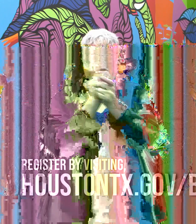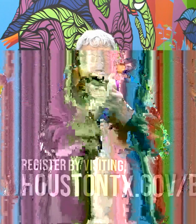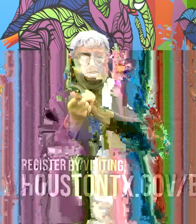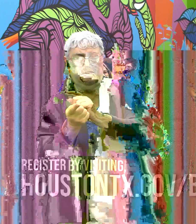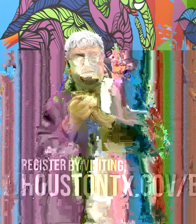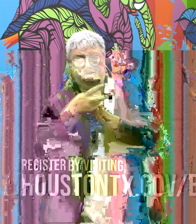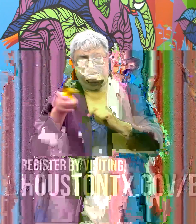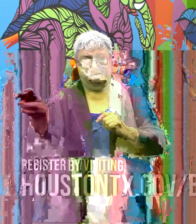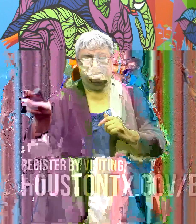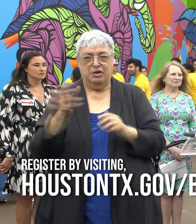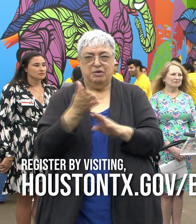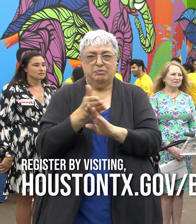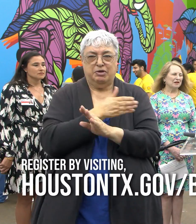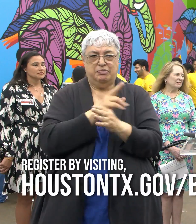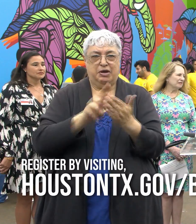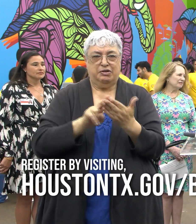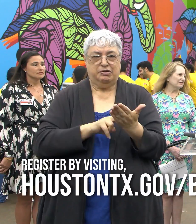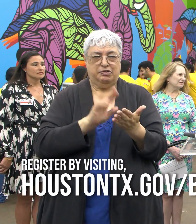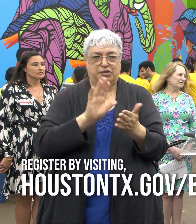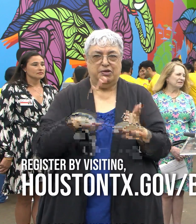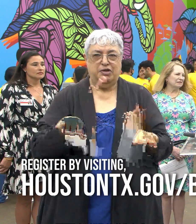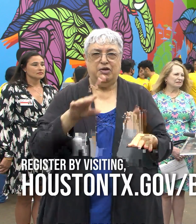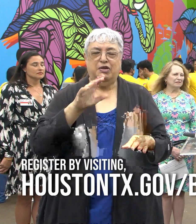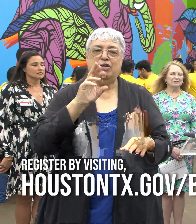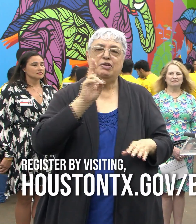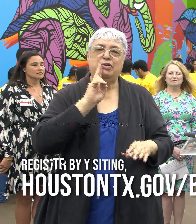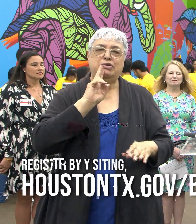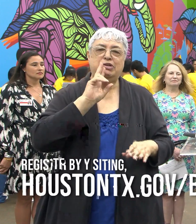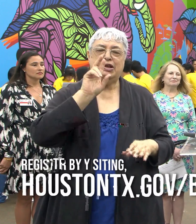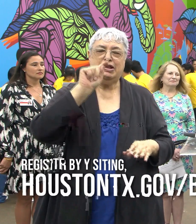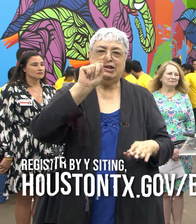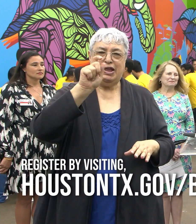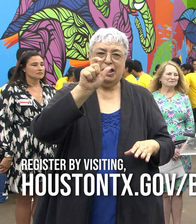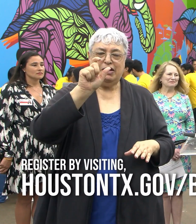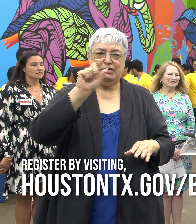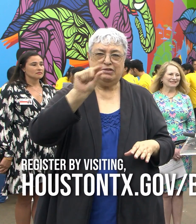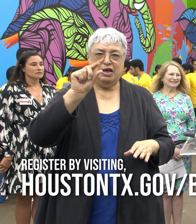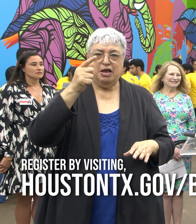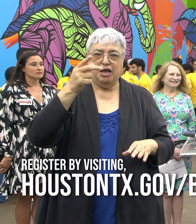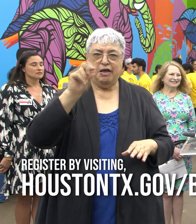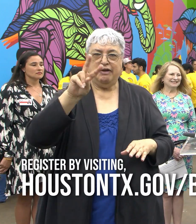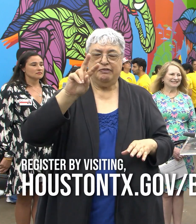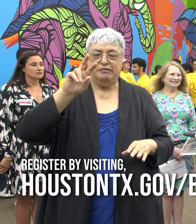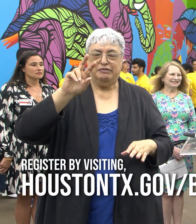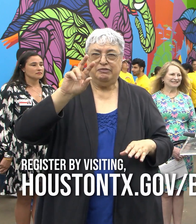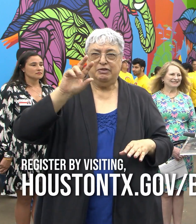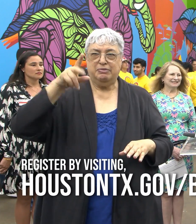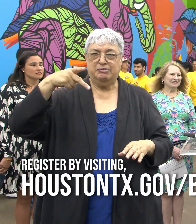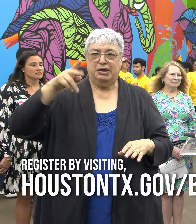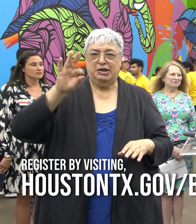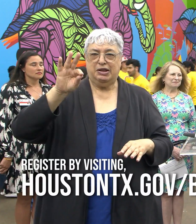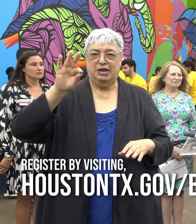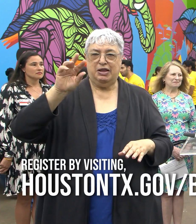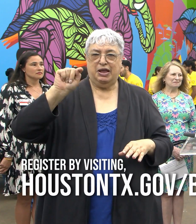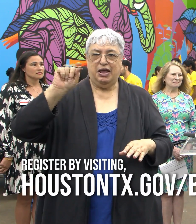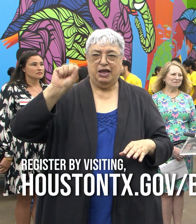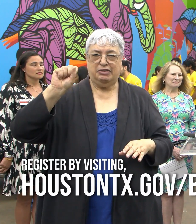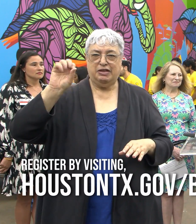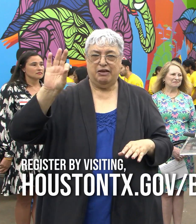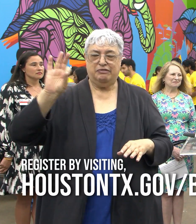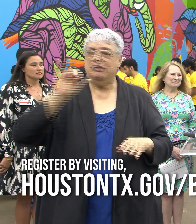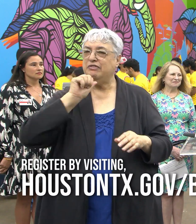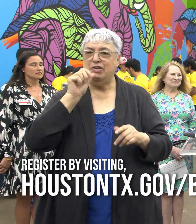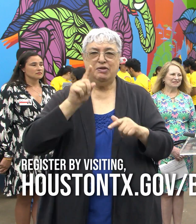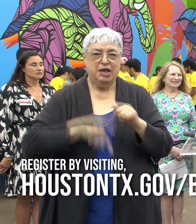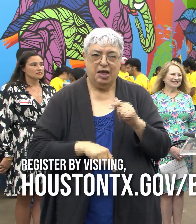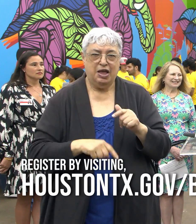Please pre-register your children at HoustonTX.gov slash BTSF and if you're not able to pre-register don't